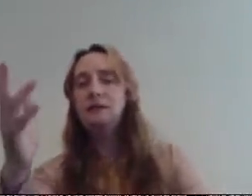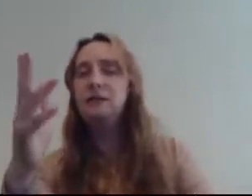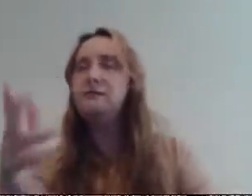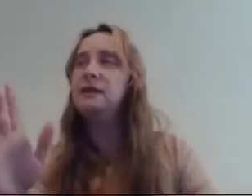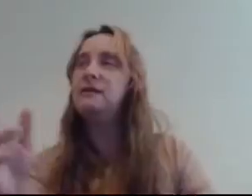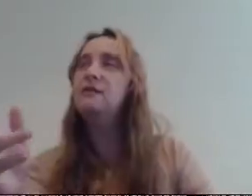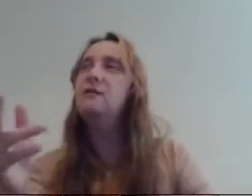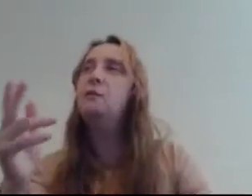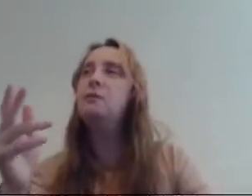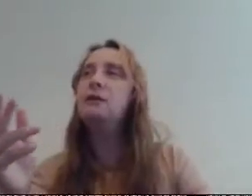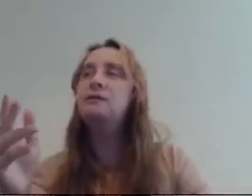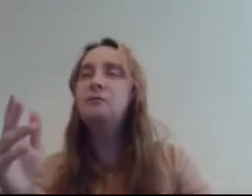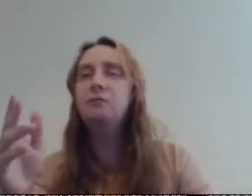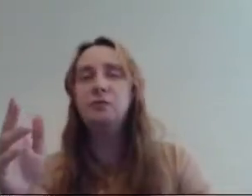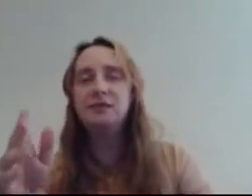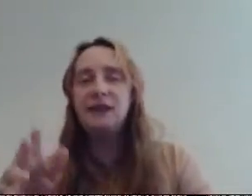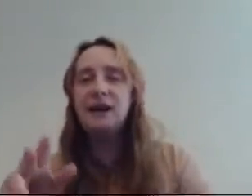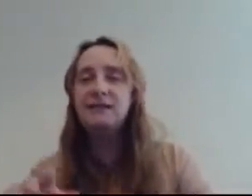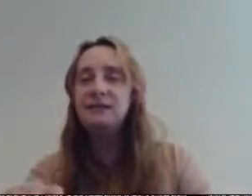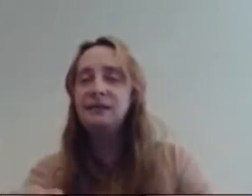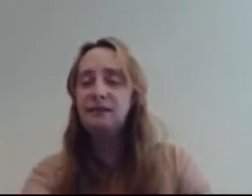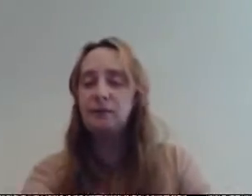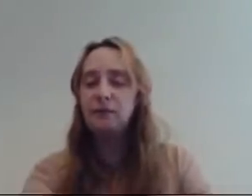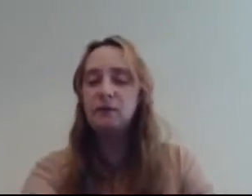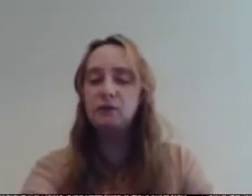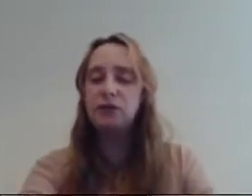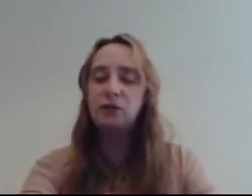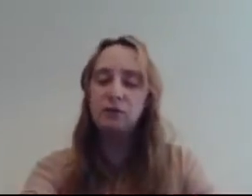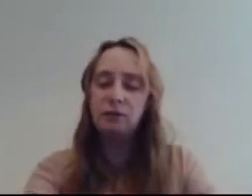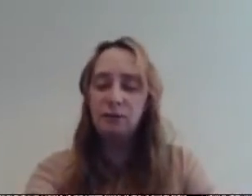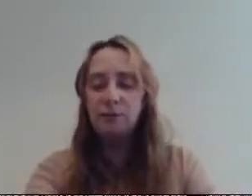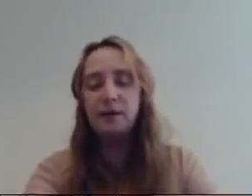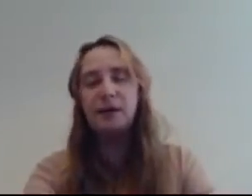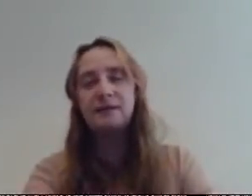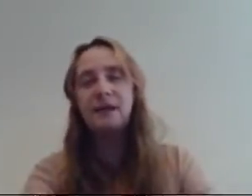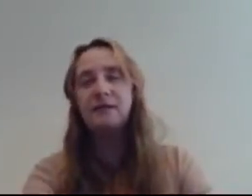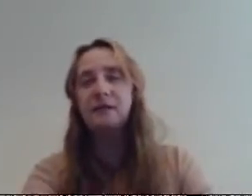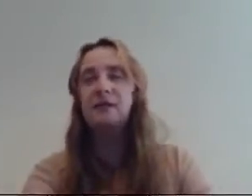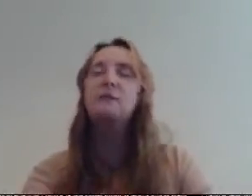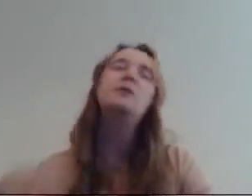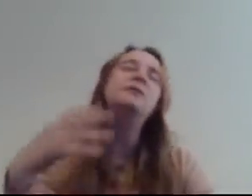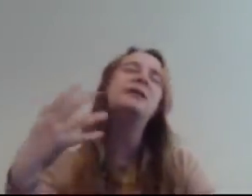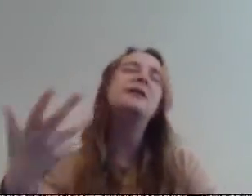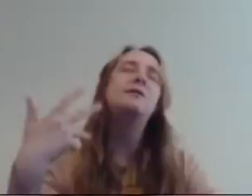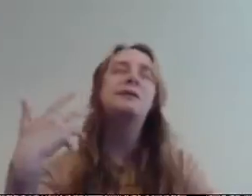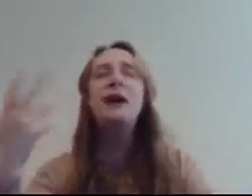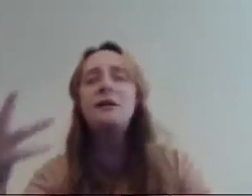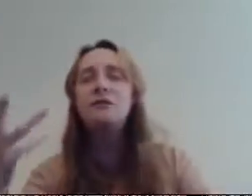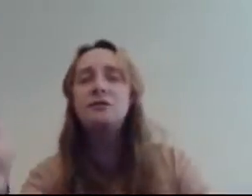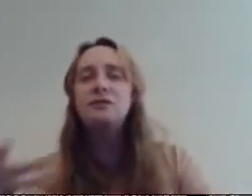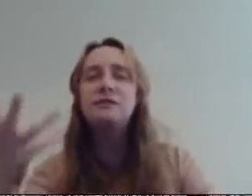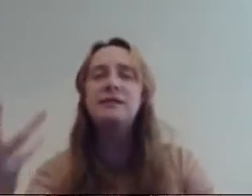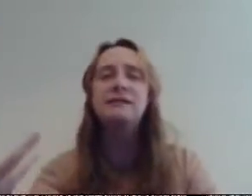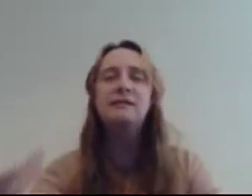it was like her mum and dad was sad and stuff so she got a wee bit sad like there was no sad you were tired she says